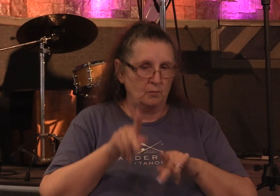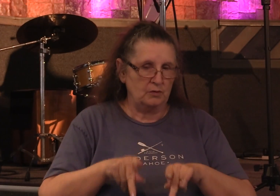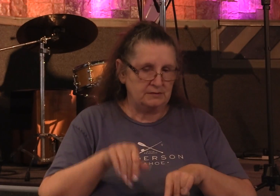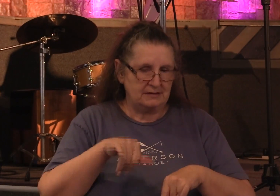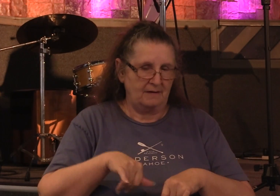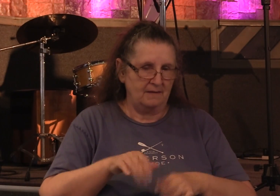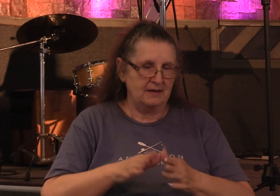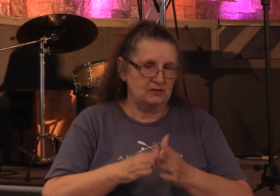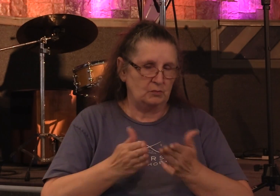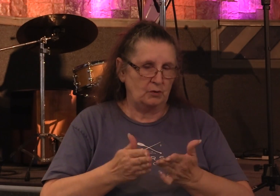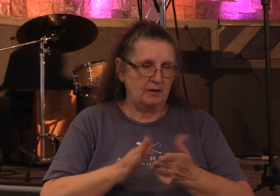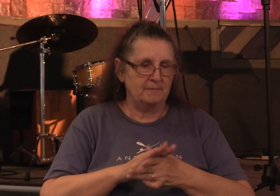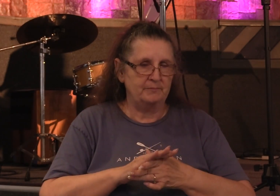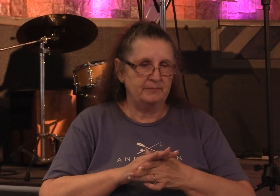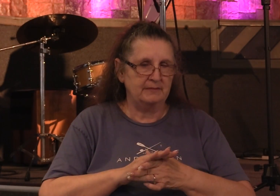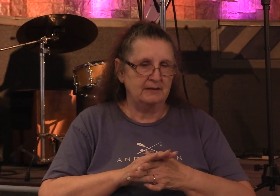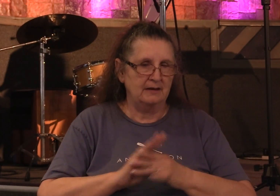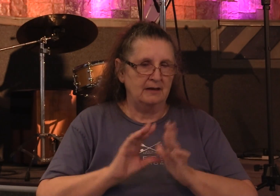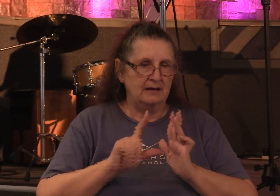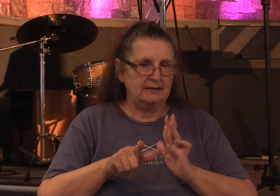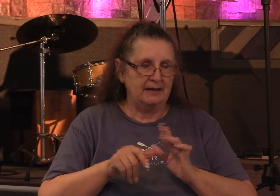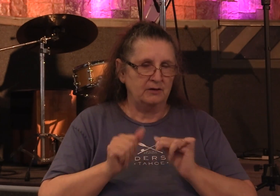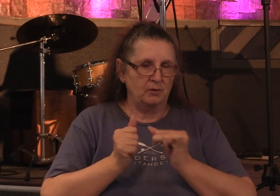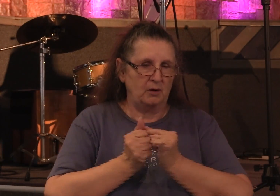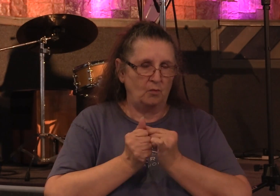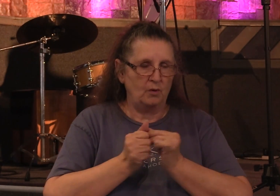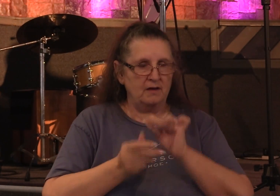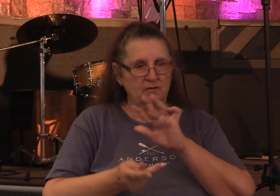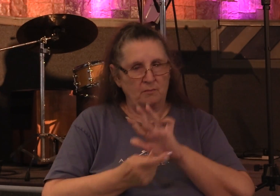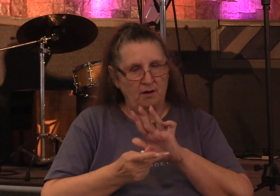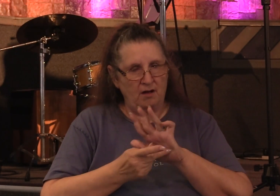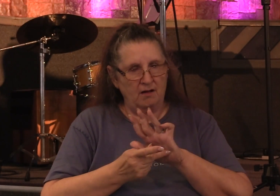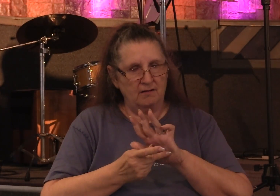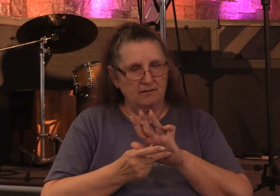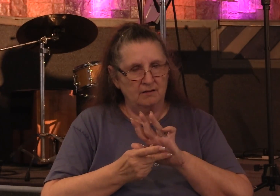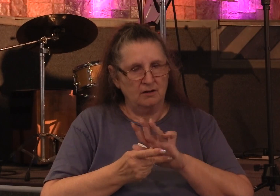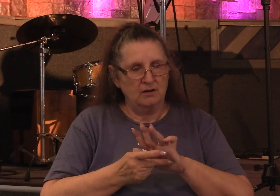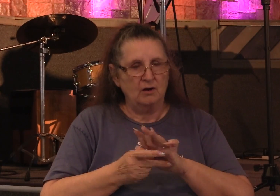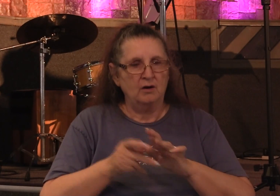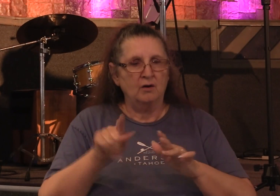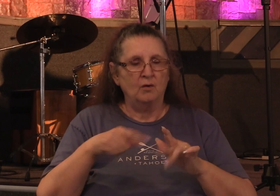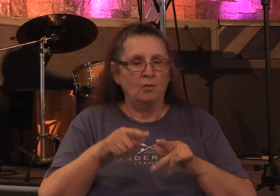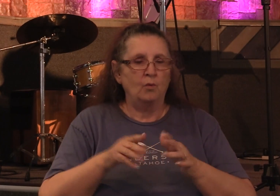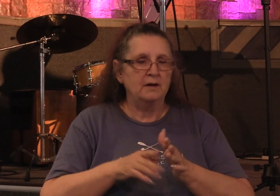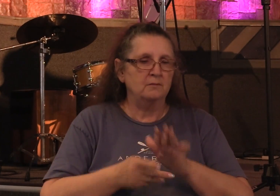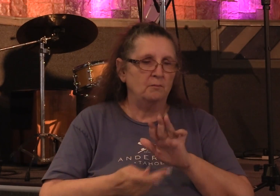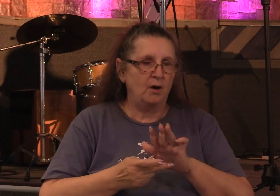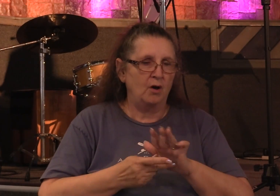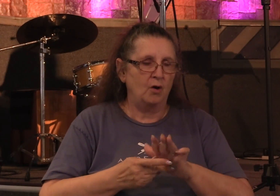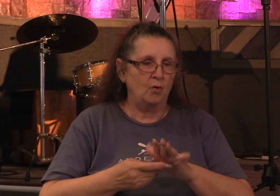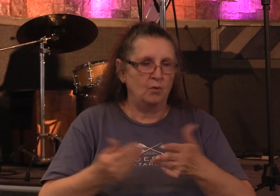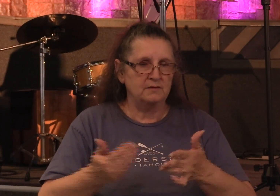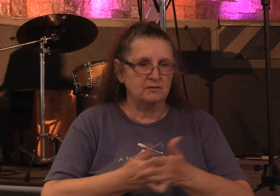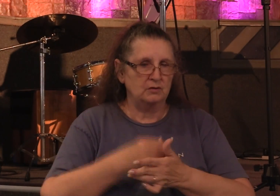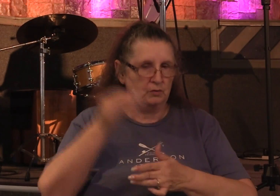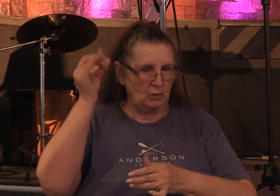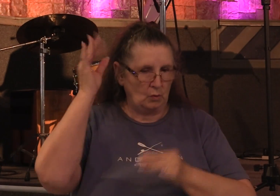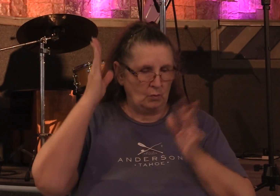It was Barnabas who was Paul's companion when Paul was new to the ministry. Actually, Barnabas was the one who